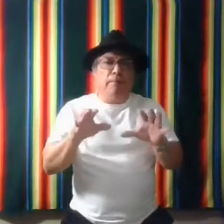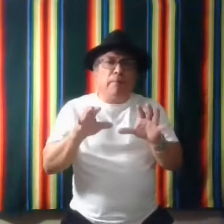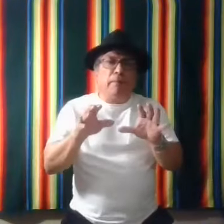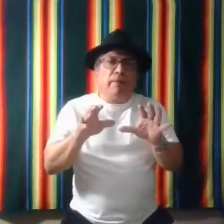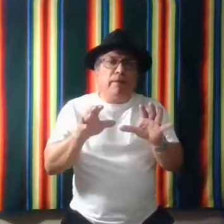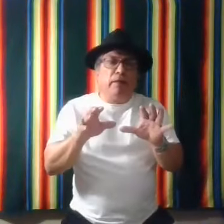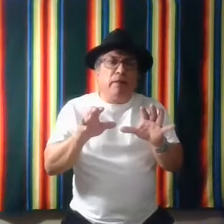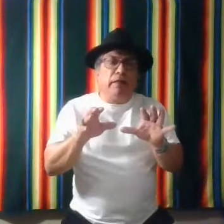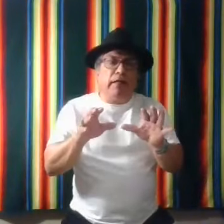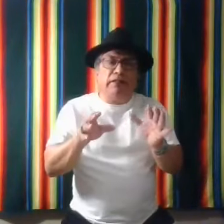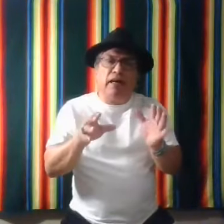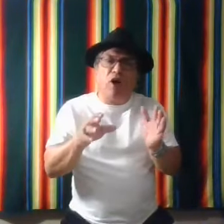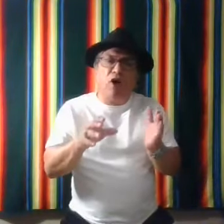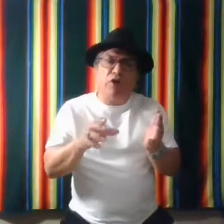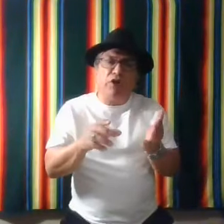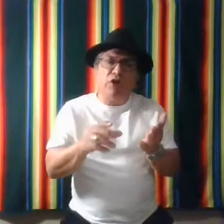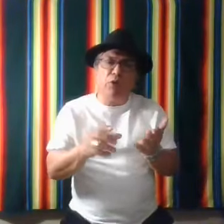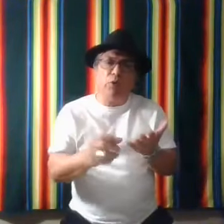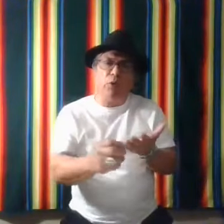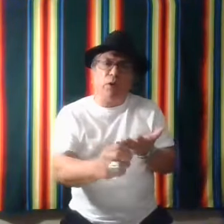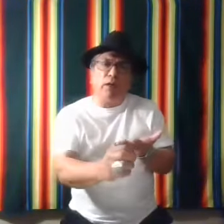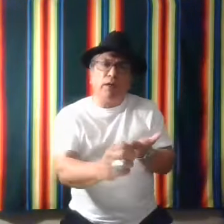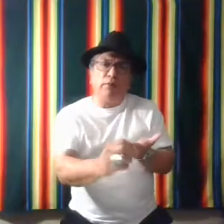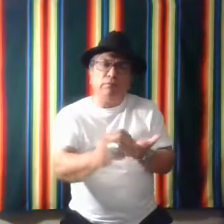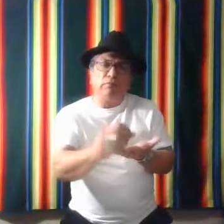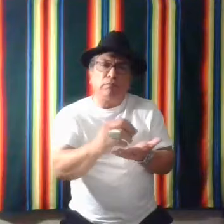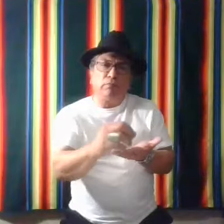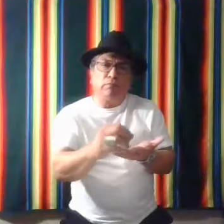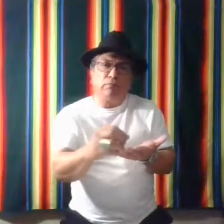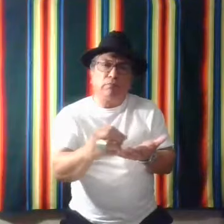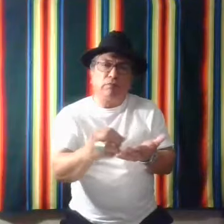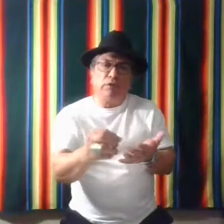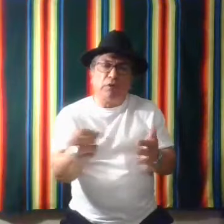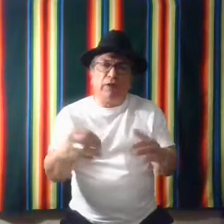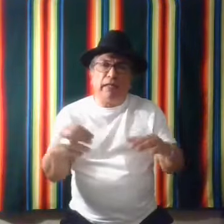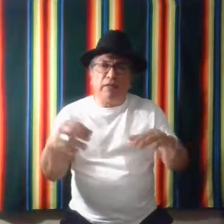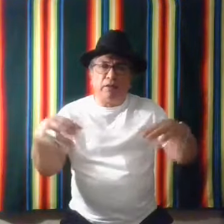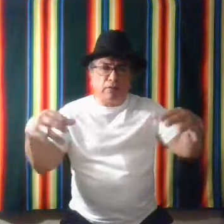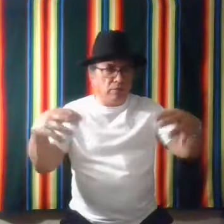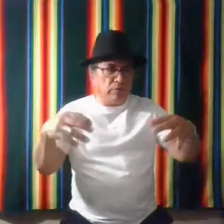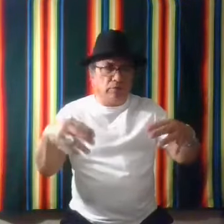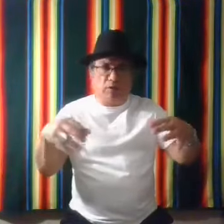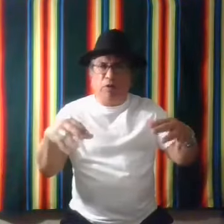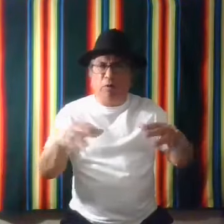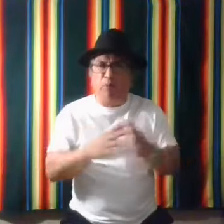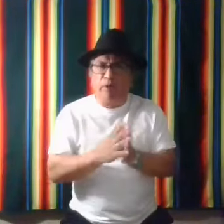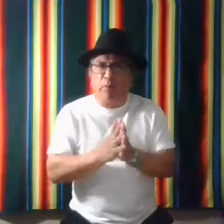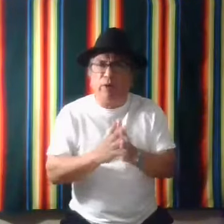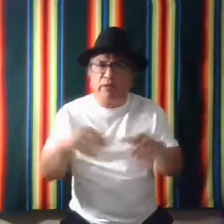um that it's kind of hard to do um to relate to the to the to the present